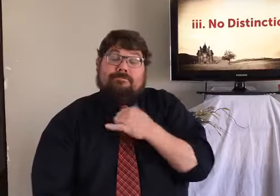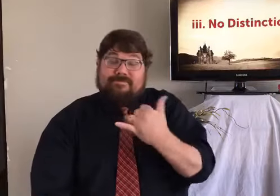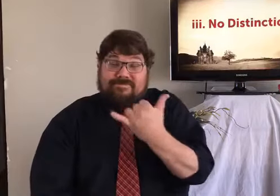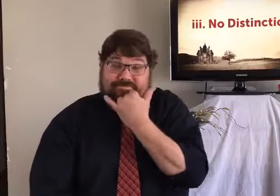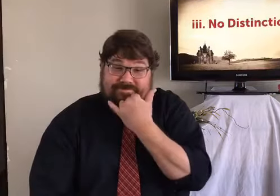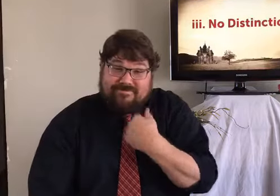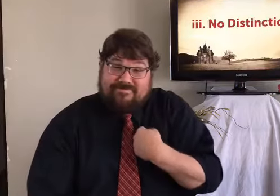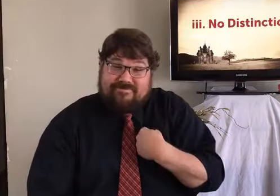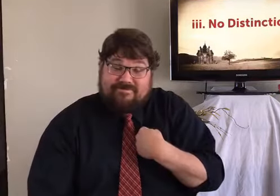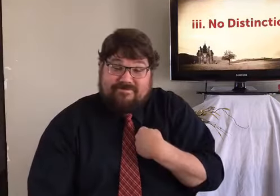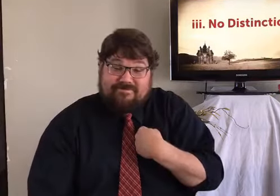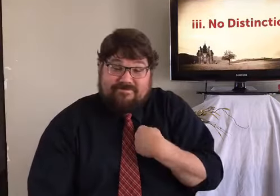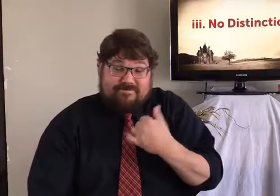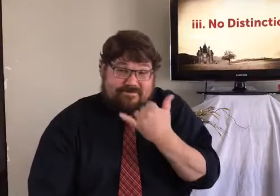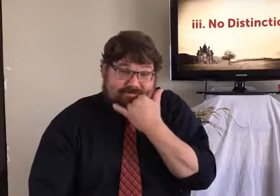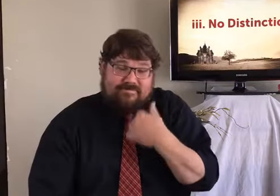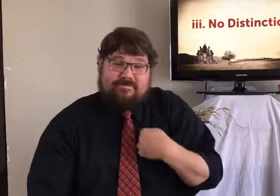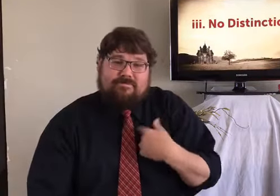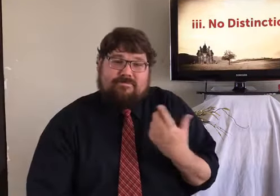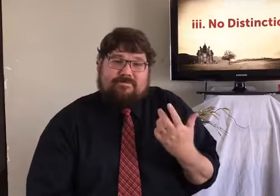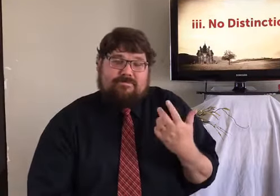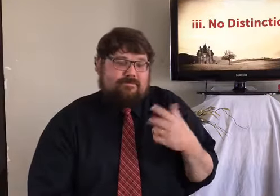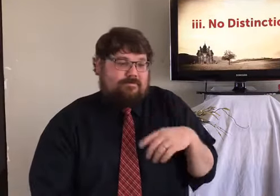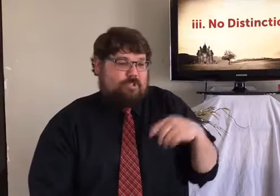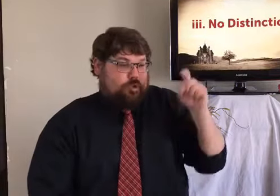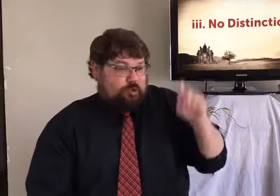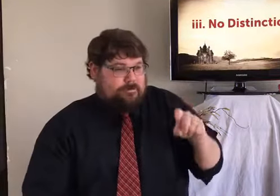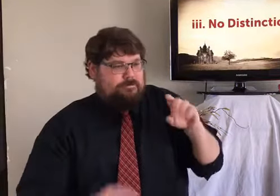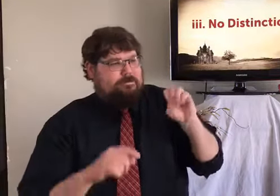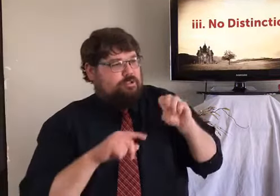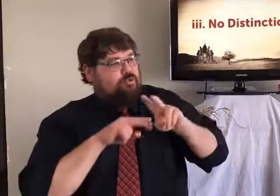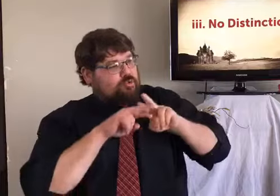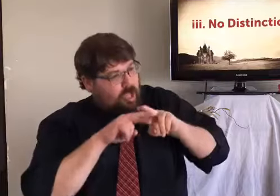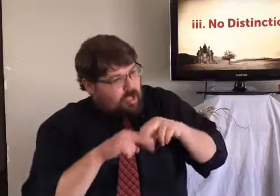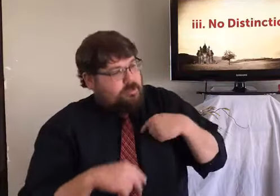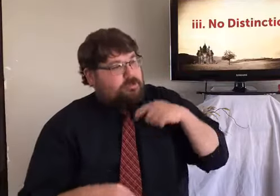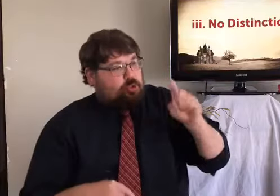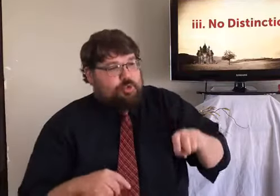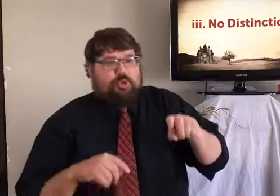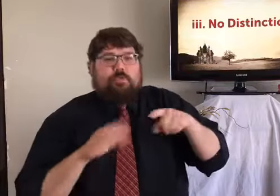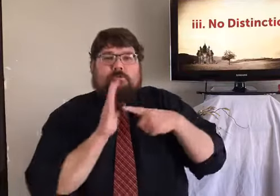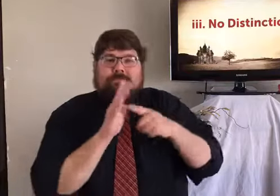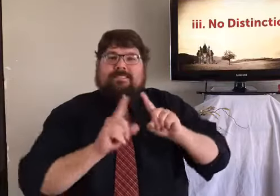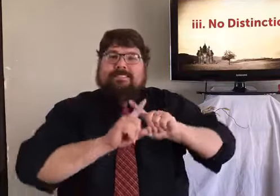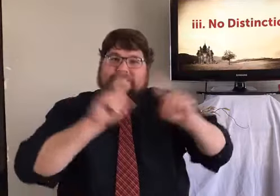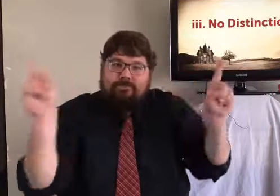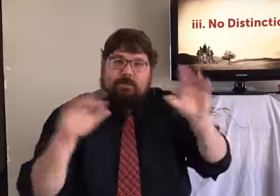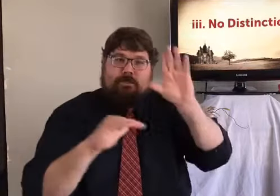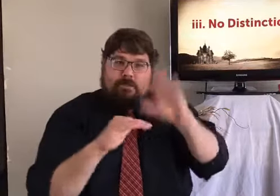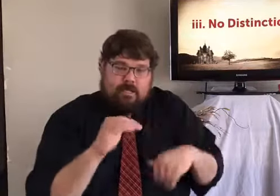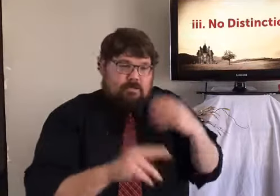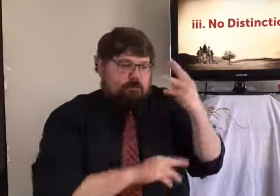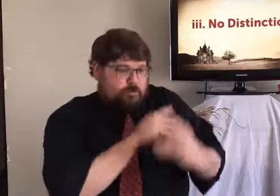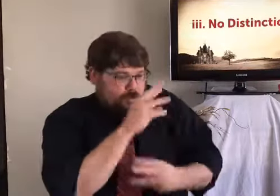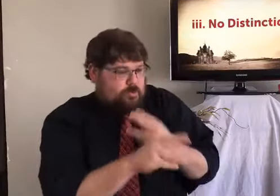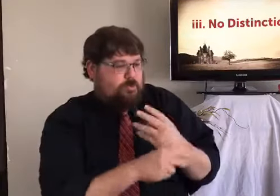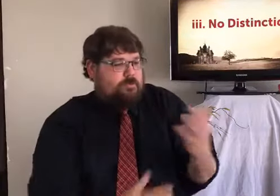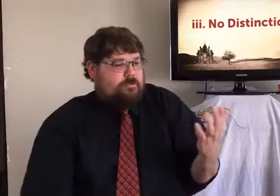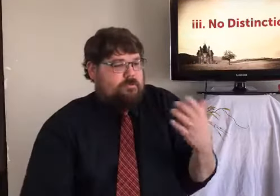home. And I realized, you know, I was wrong. That was the wrong reaction. I should have been